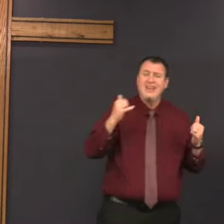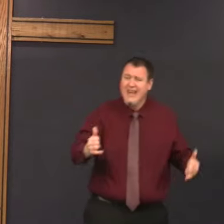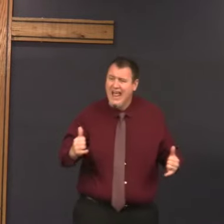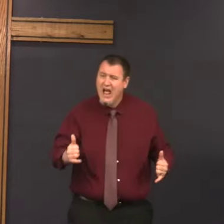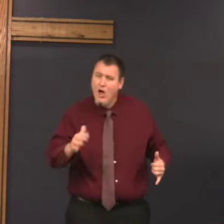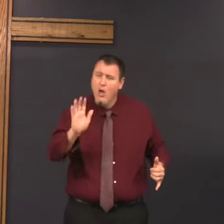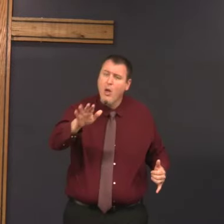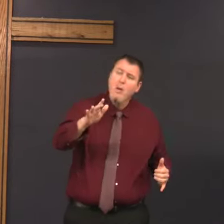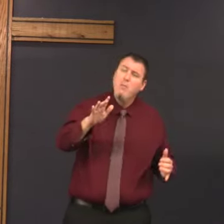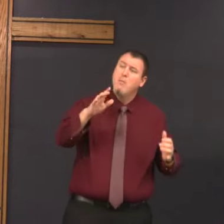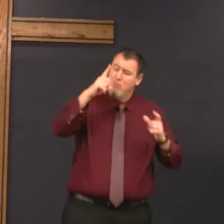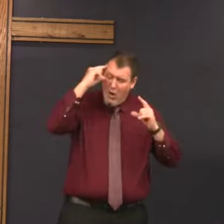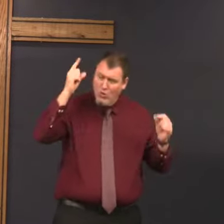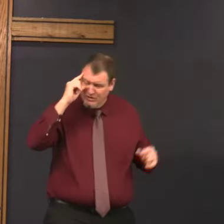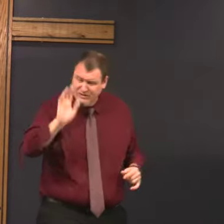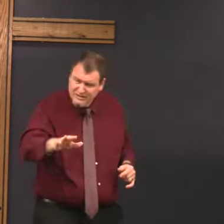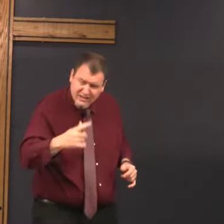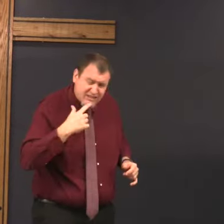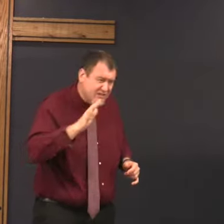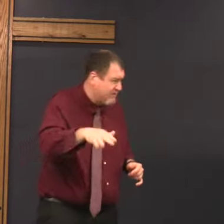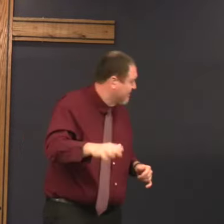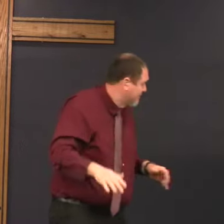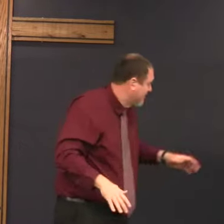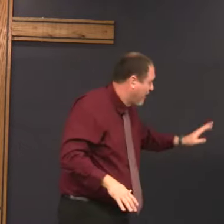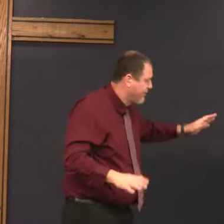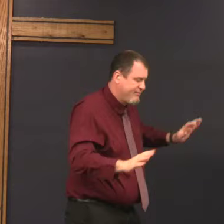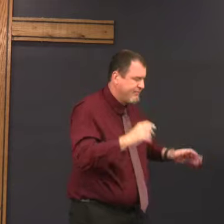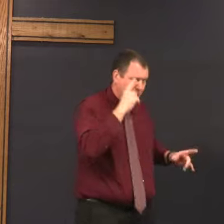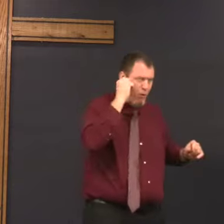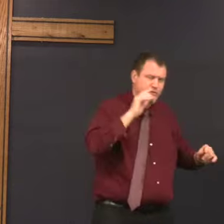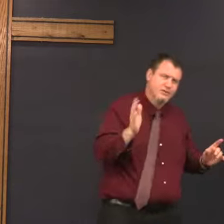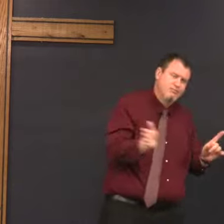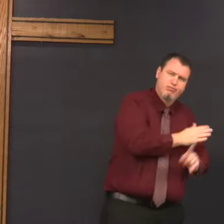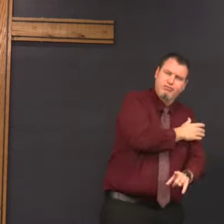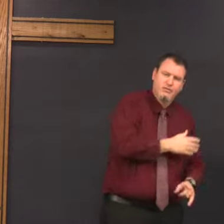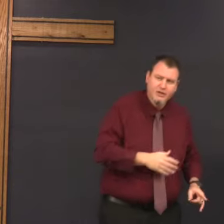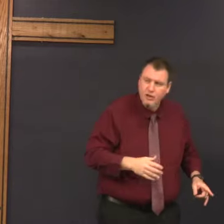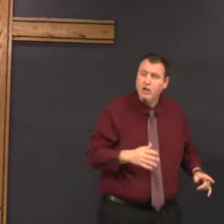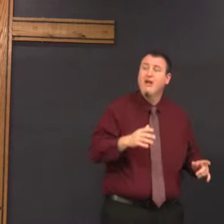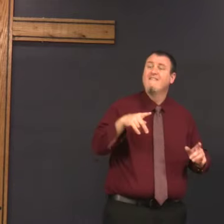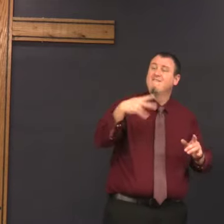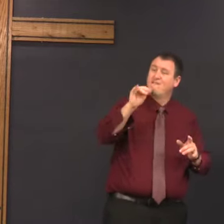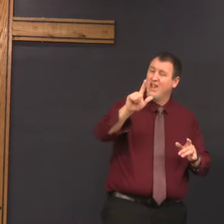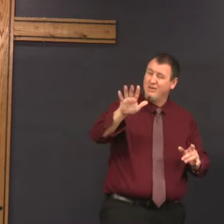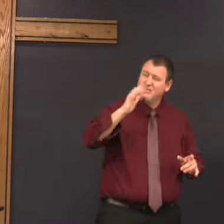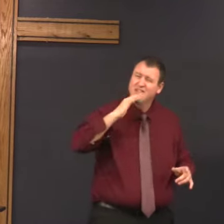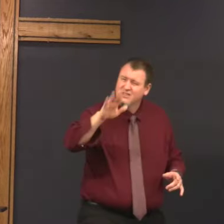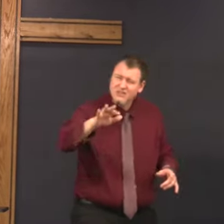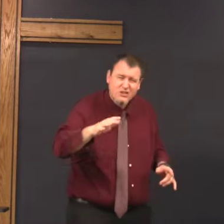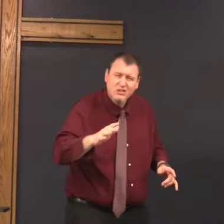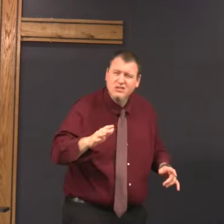So now, Moses, not Moses, Philip